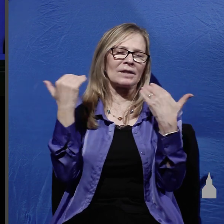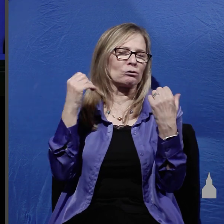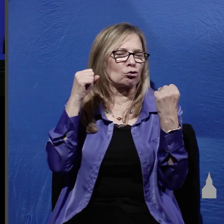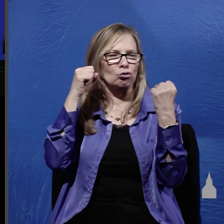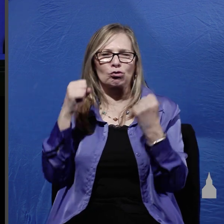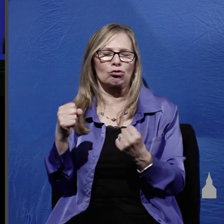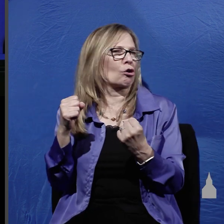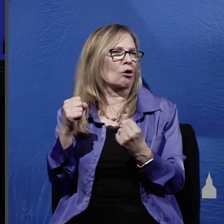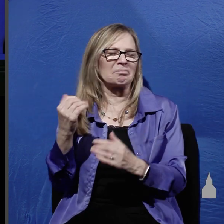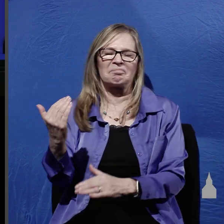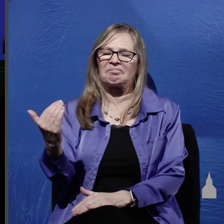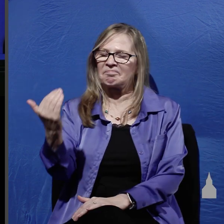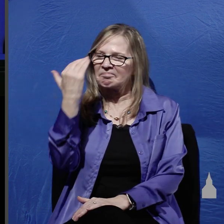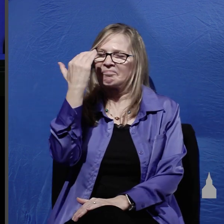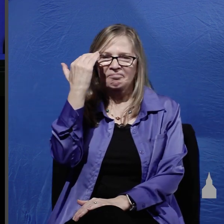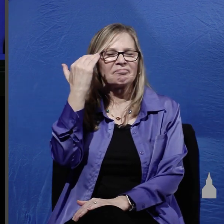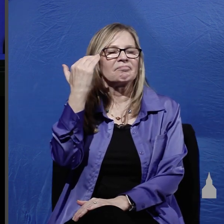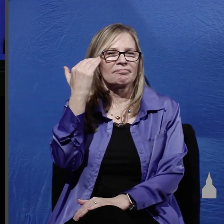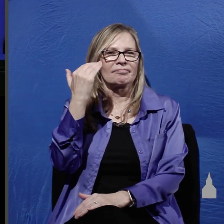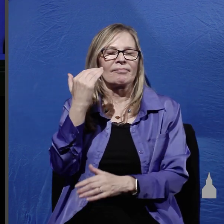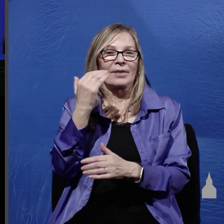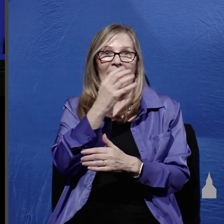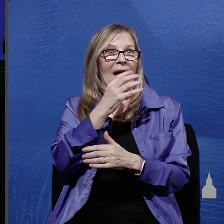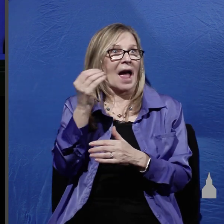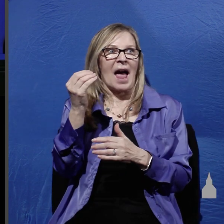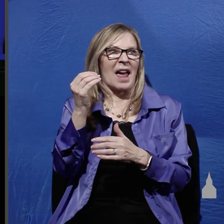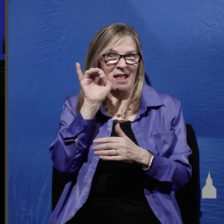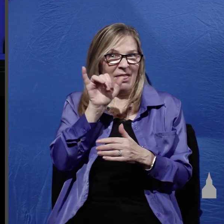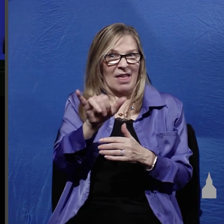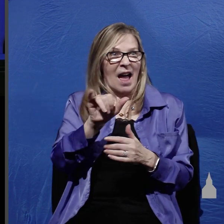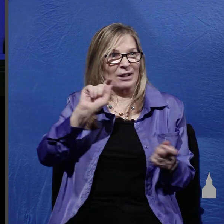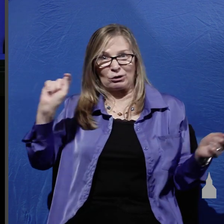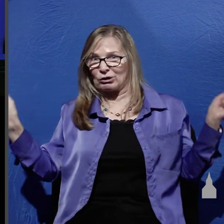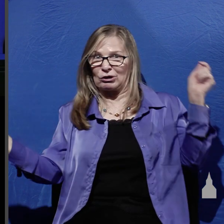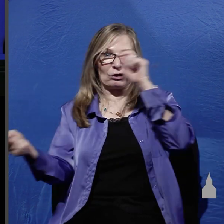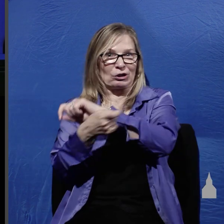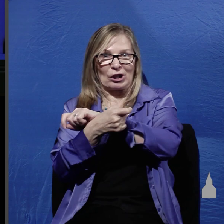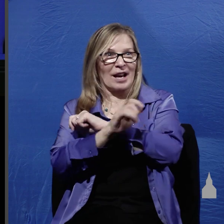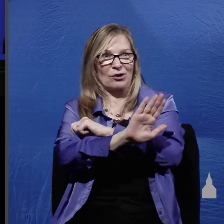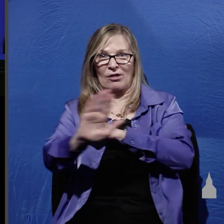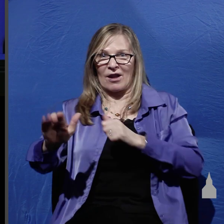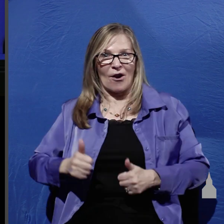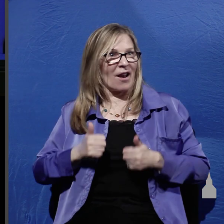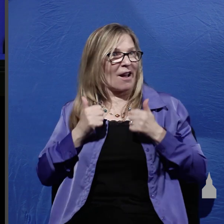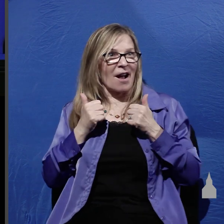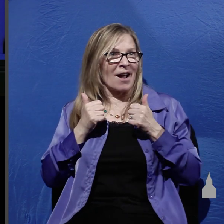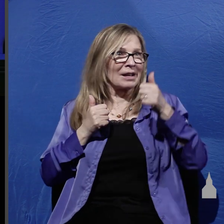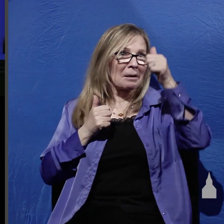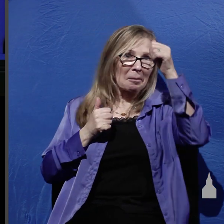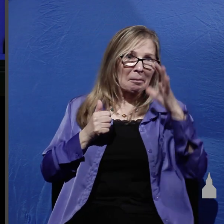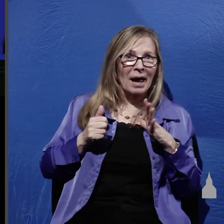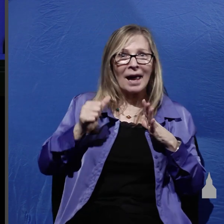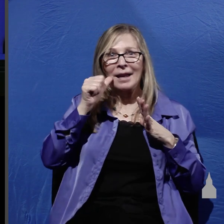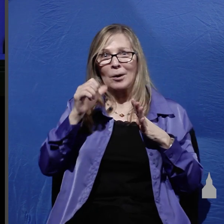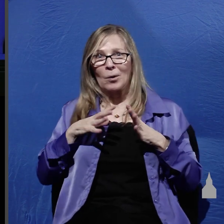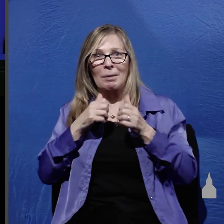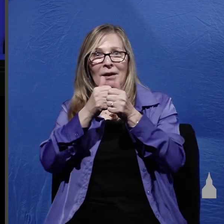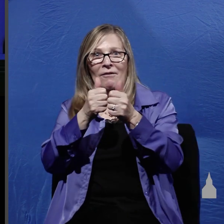absolutely convinced of it it revolutionized these lives these men and women these followers of his were never the same